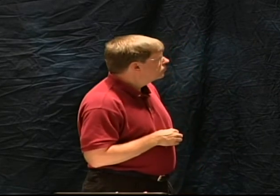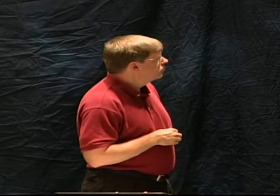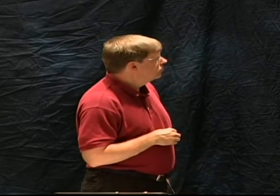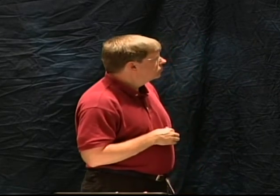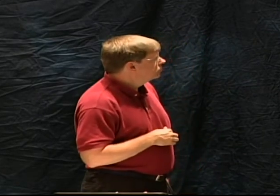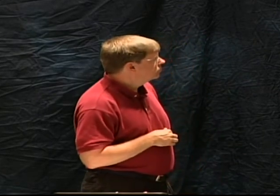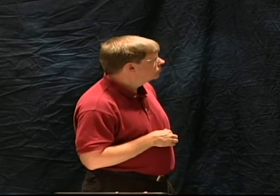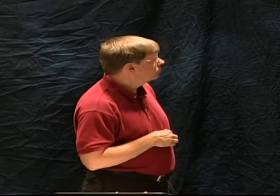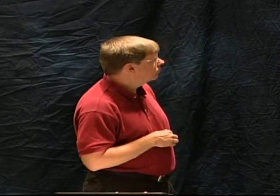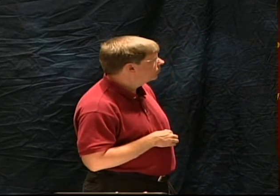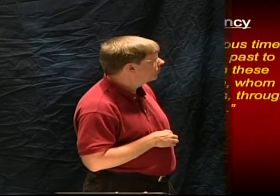law is fulfilled